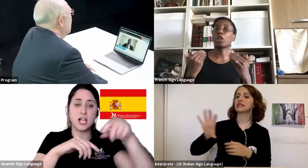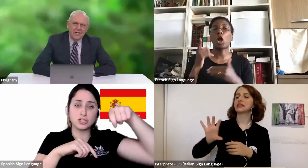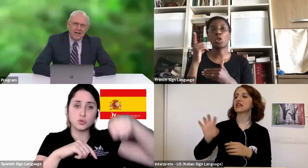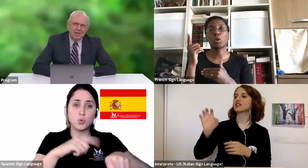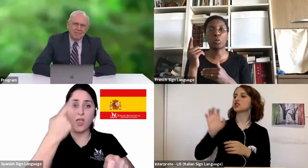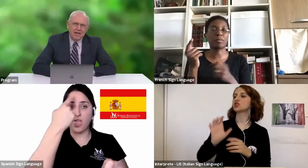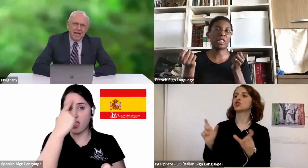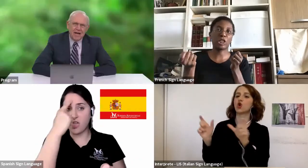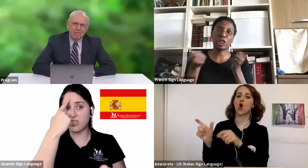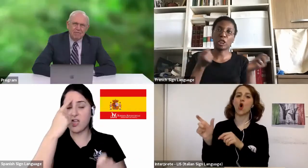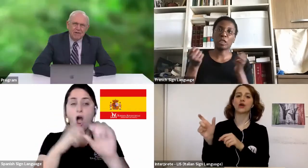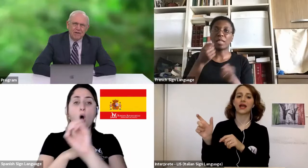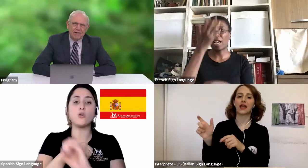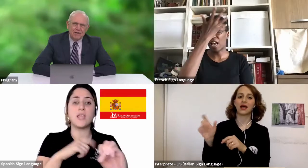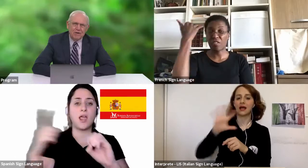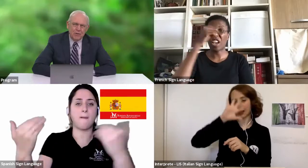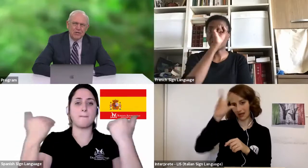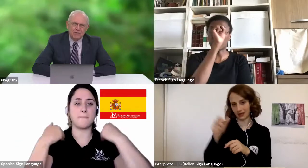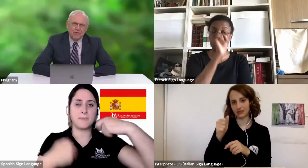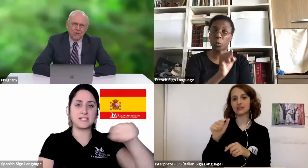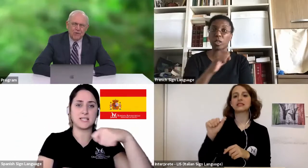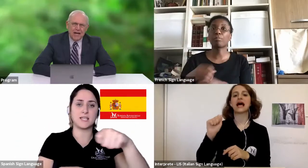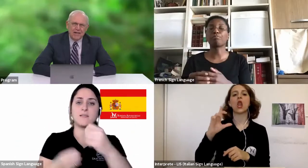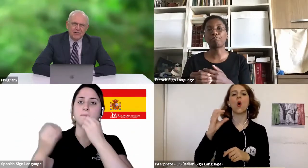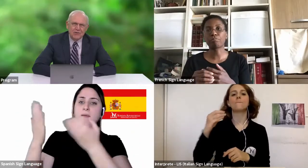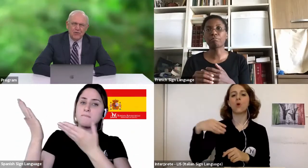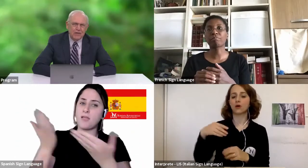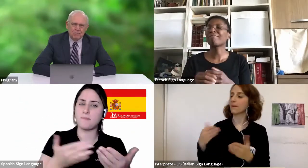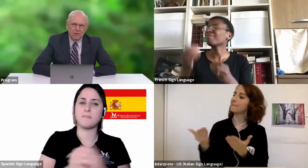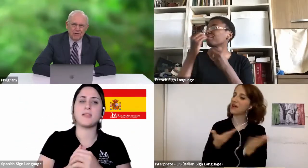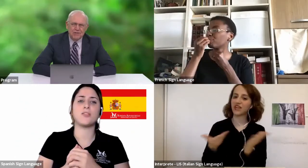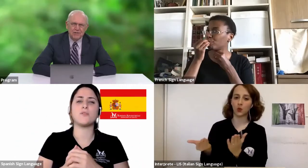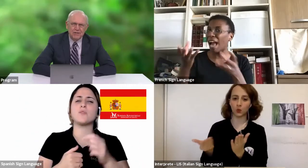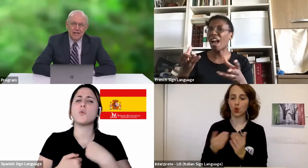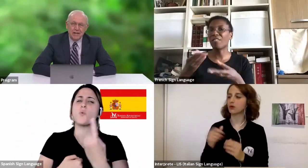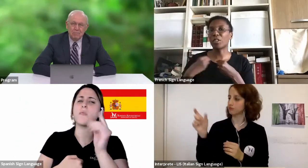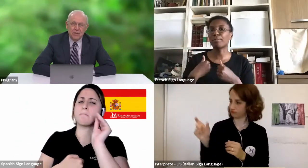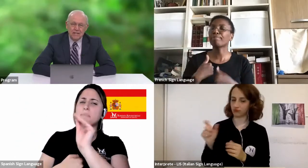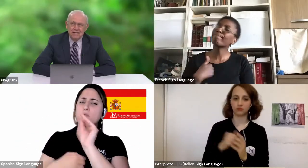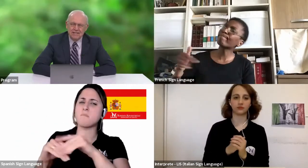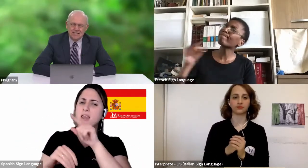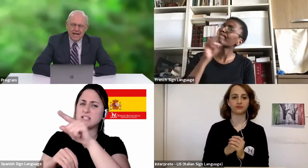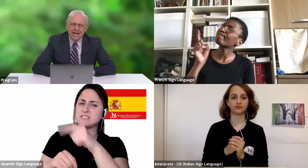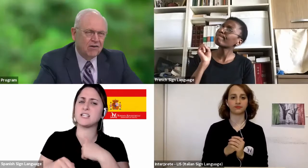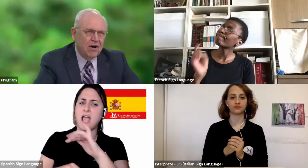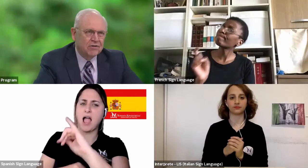We have a question for you, and that is, you've experienced a pretty sad loss